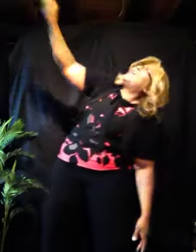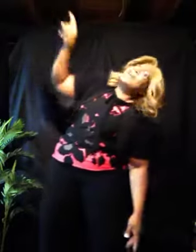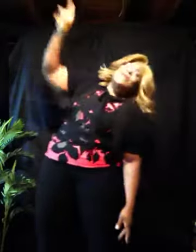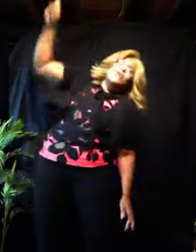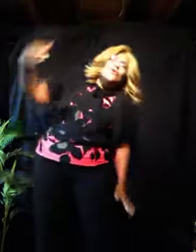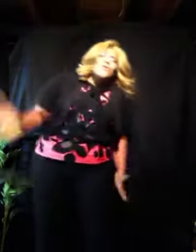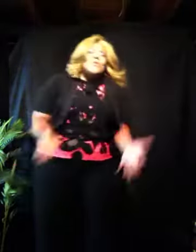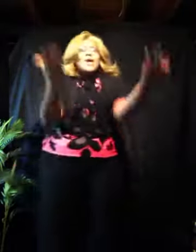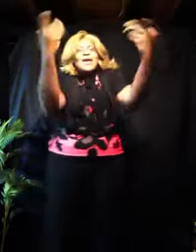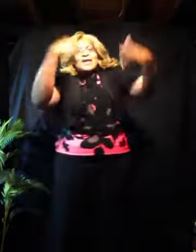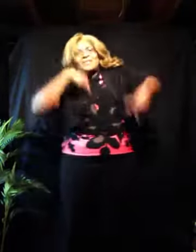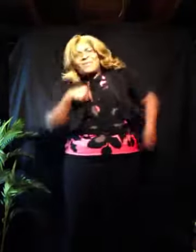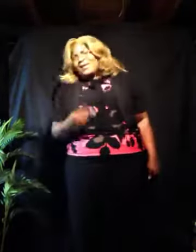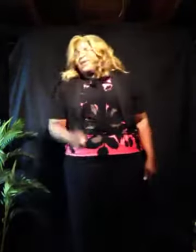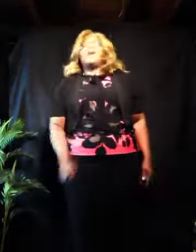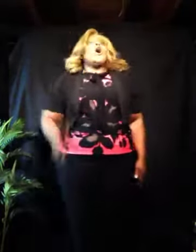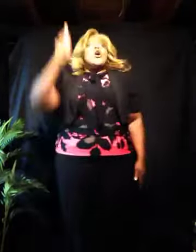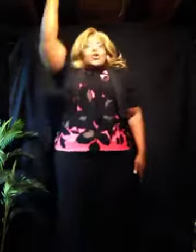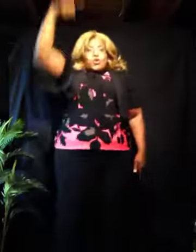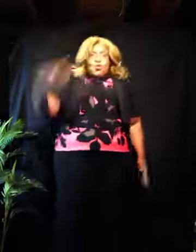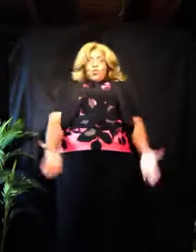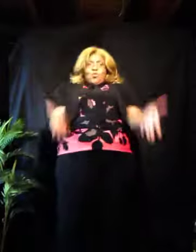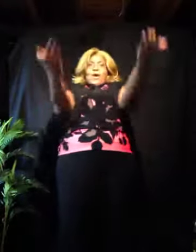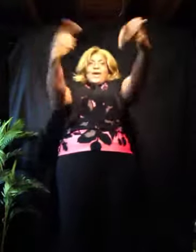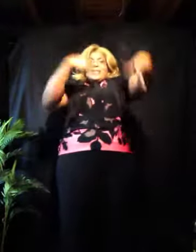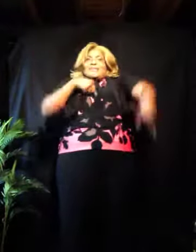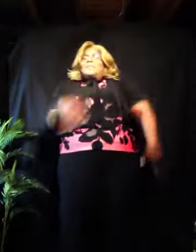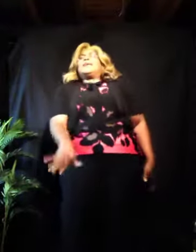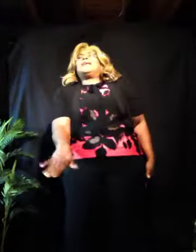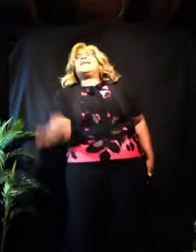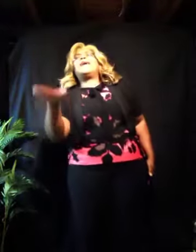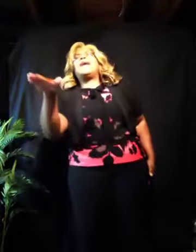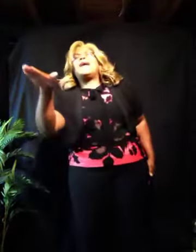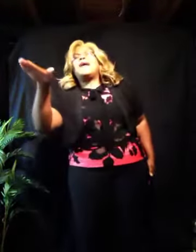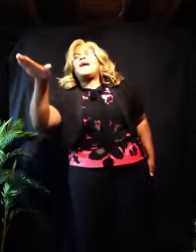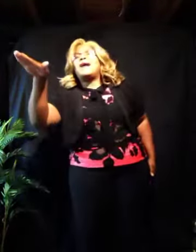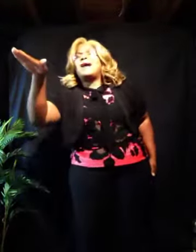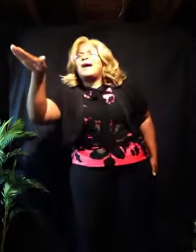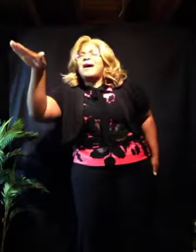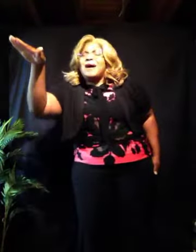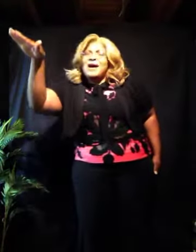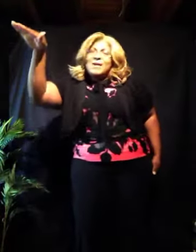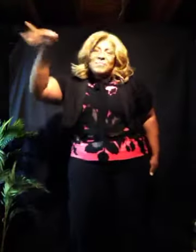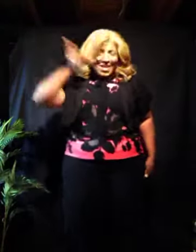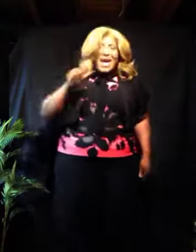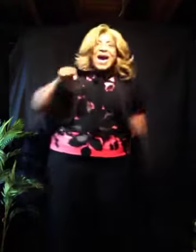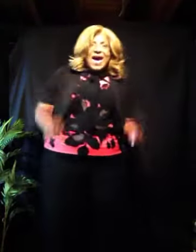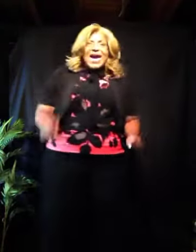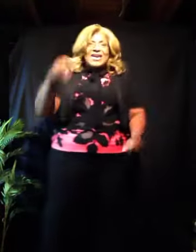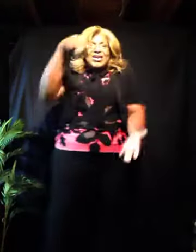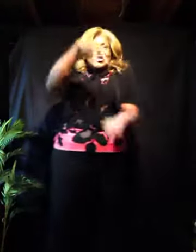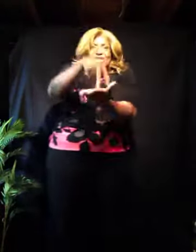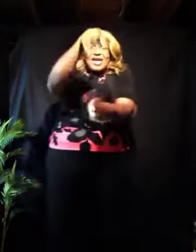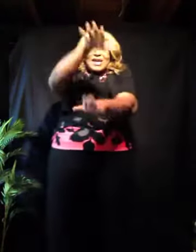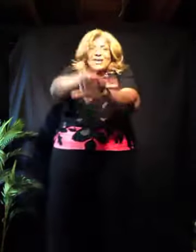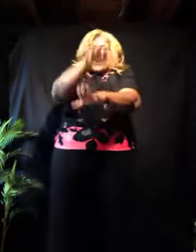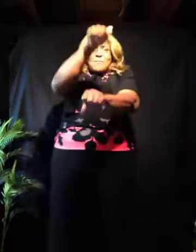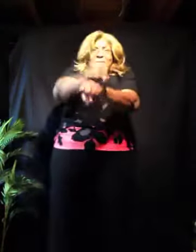You've raised me up so I can stand the